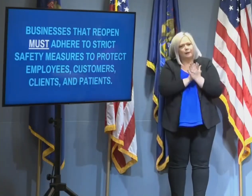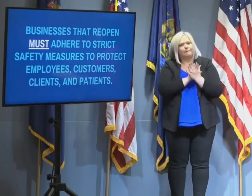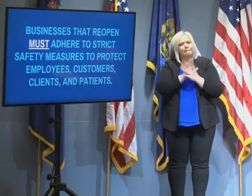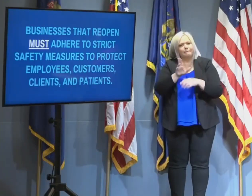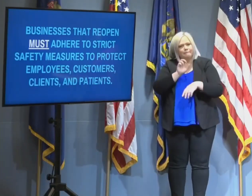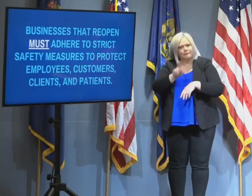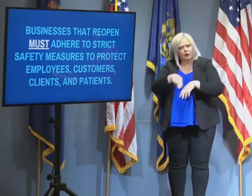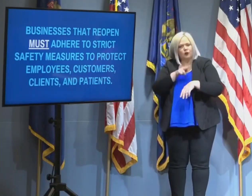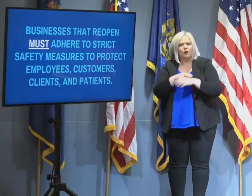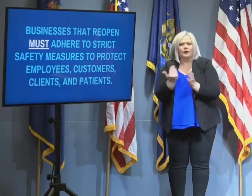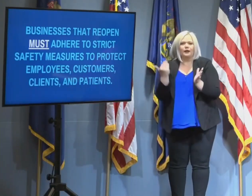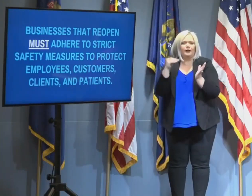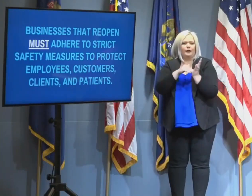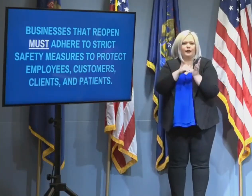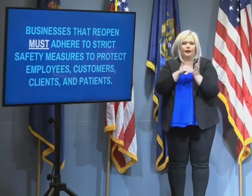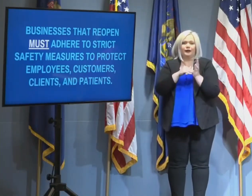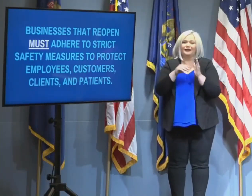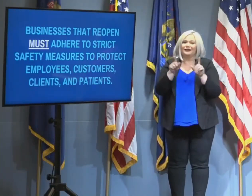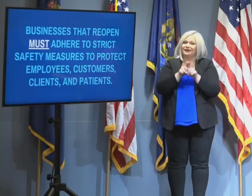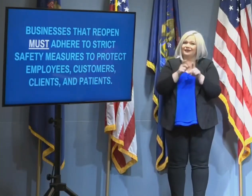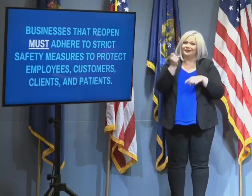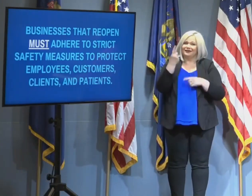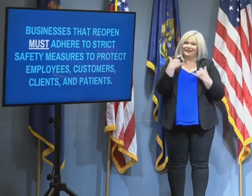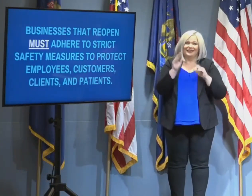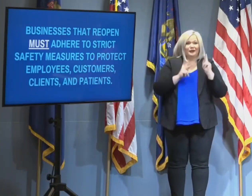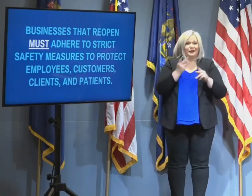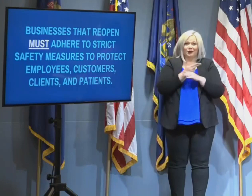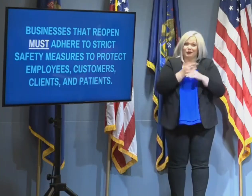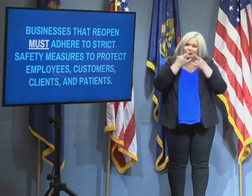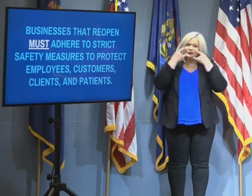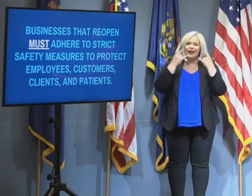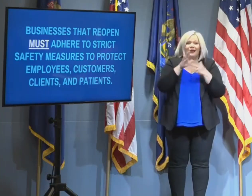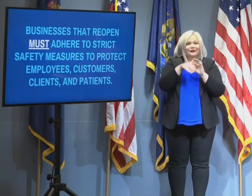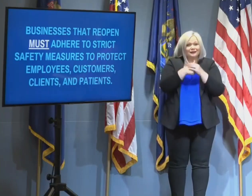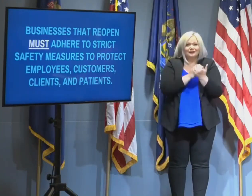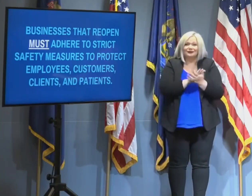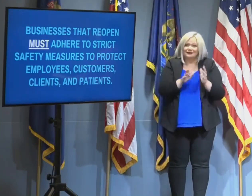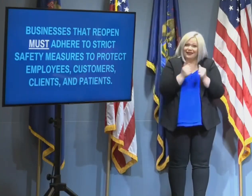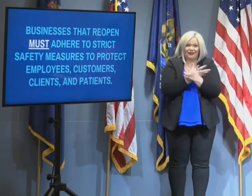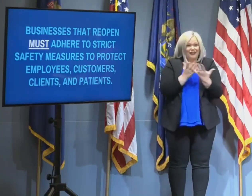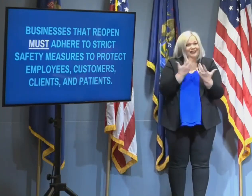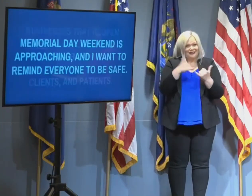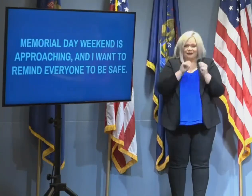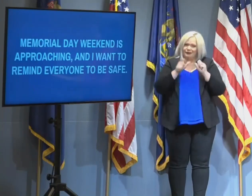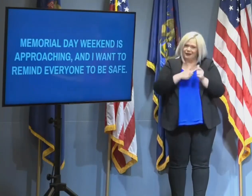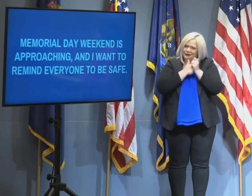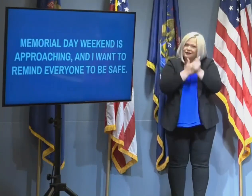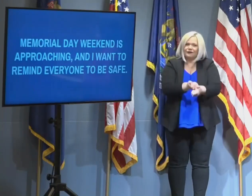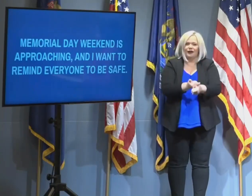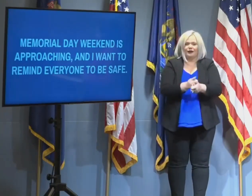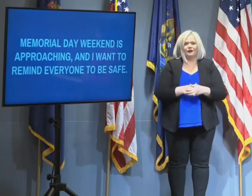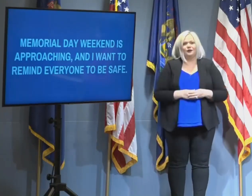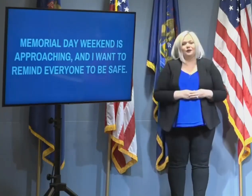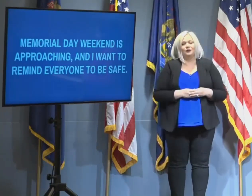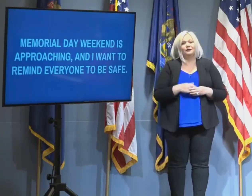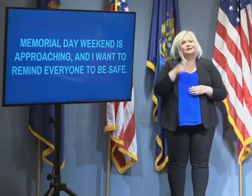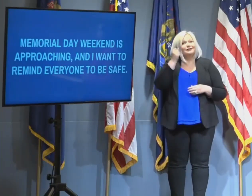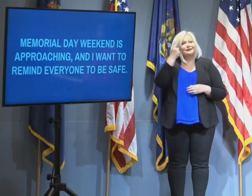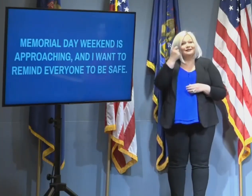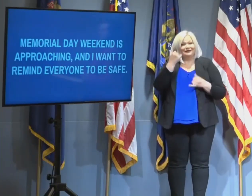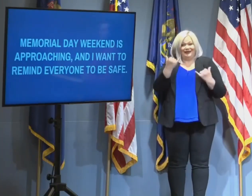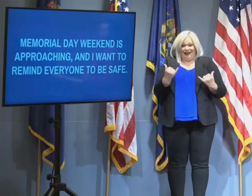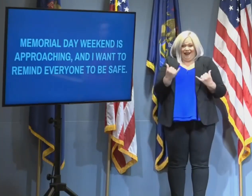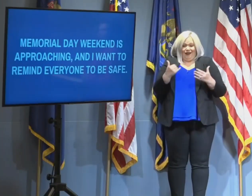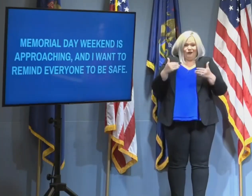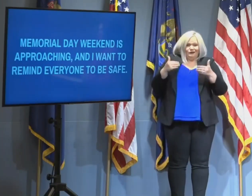distancing to the best of their abilities. We all know Memorial Day is approaching fast, and I want to remind everyone